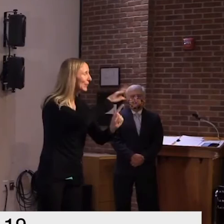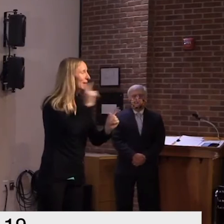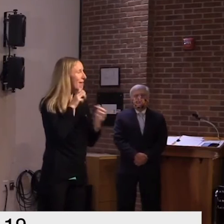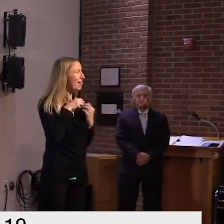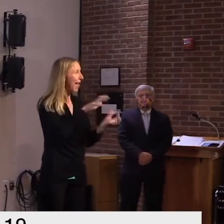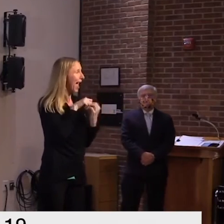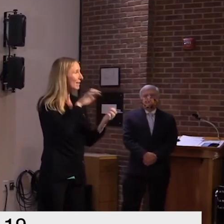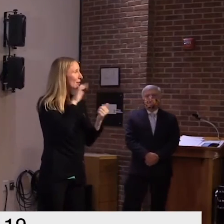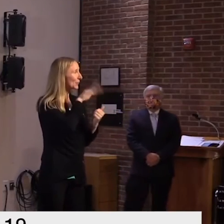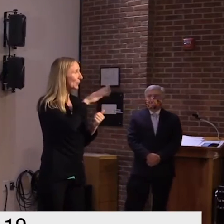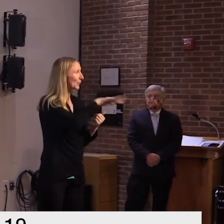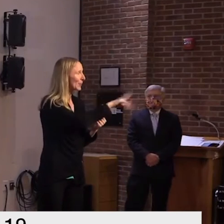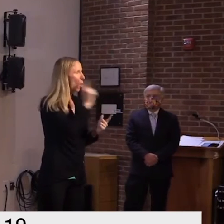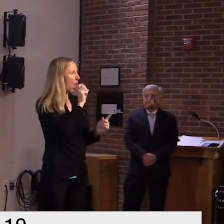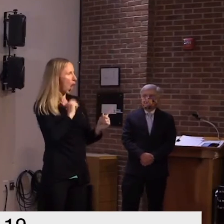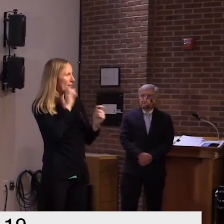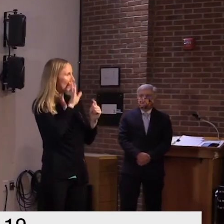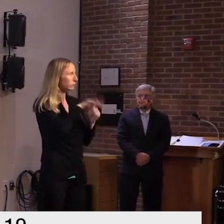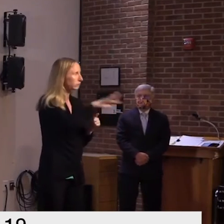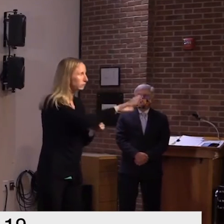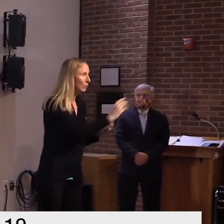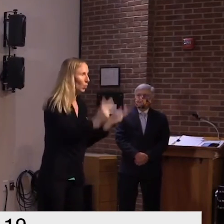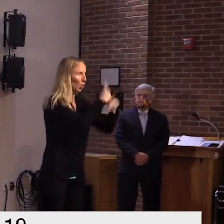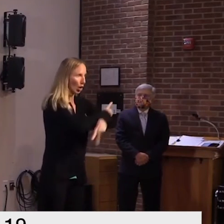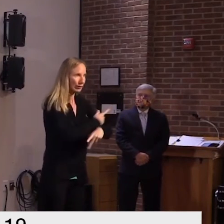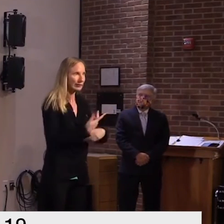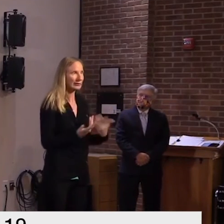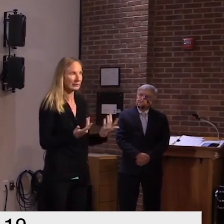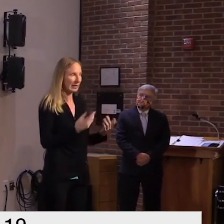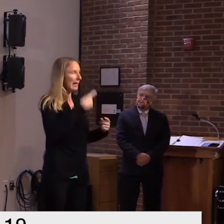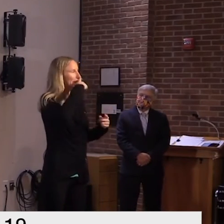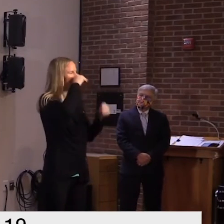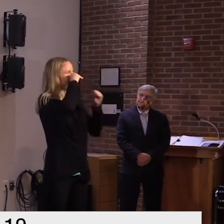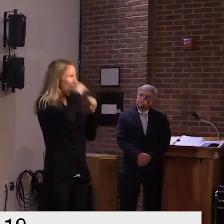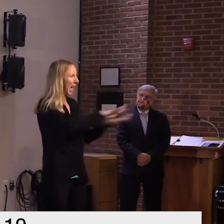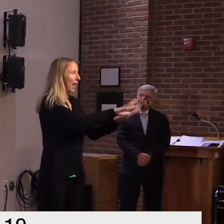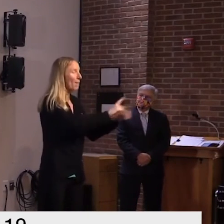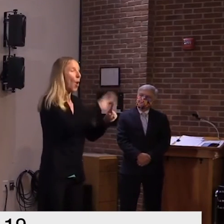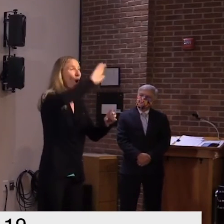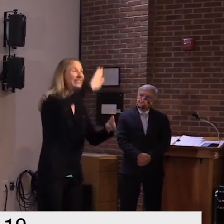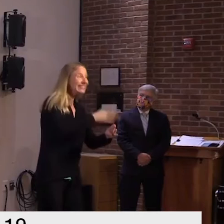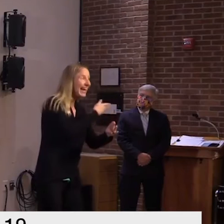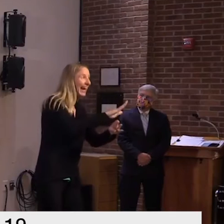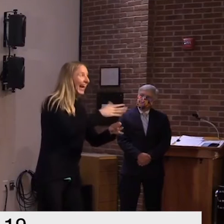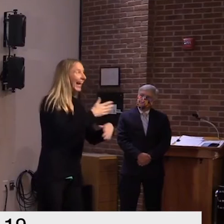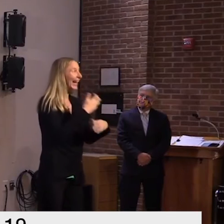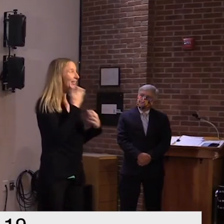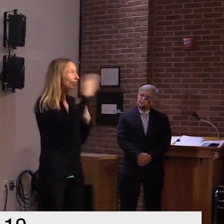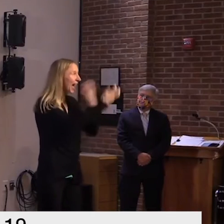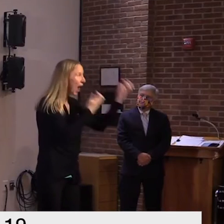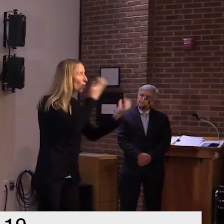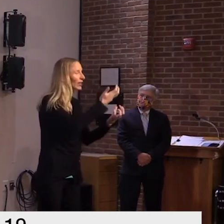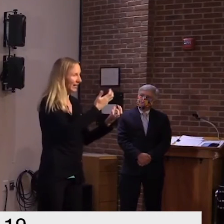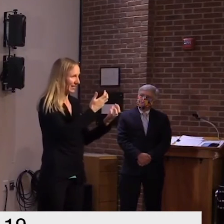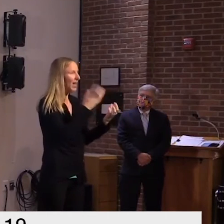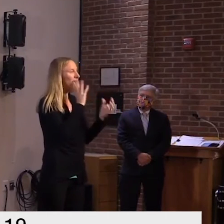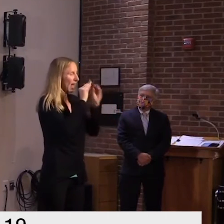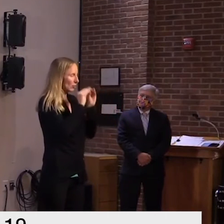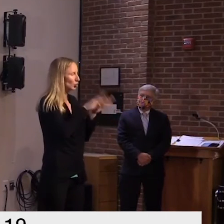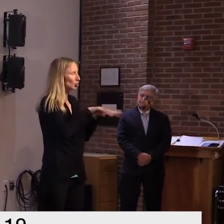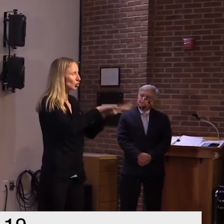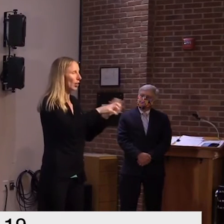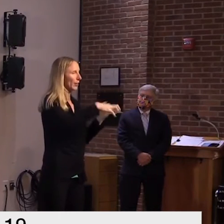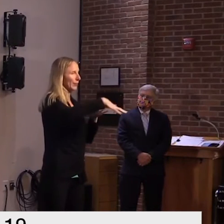never mind by coughing or sneezing even by singing and shouting and those